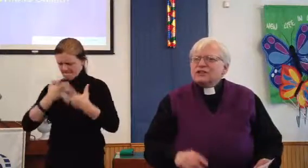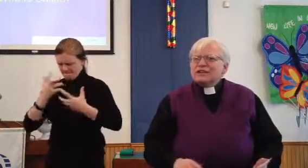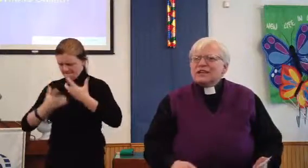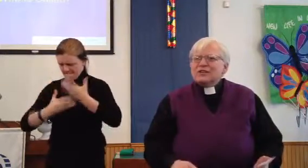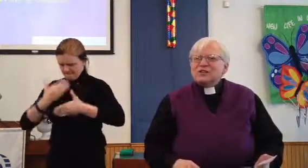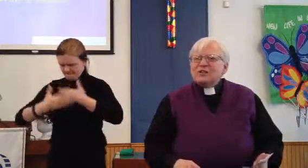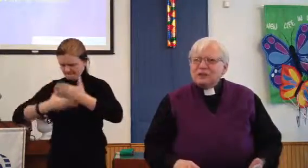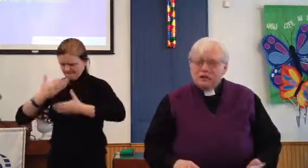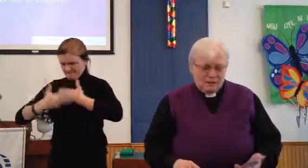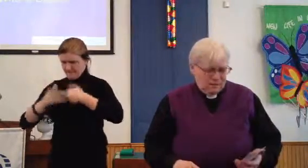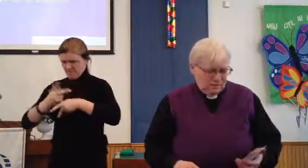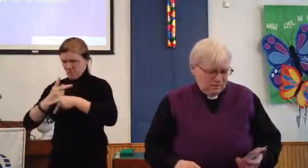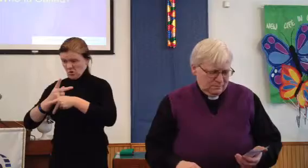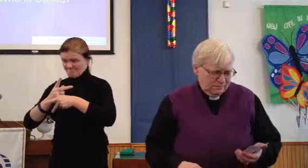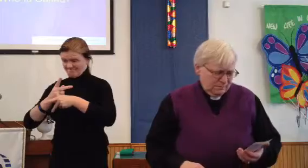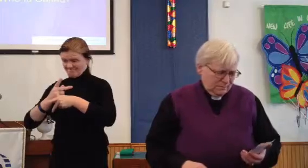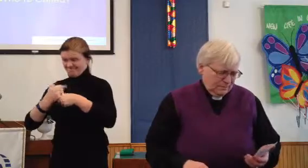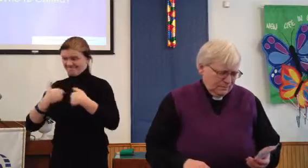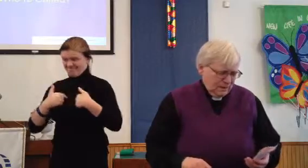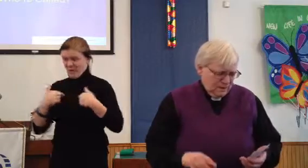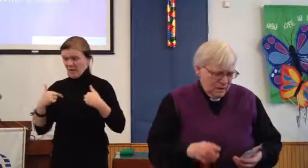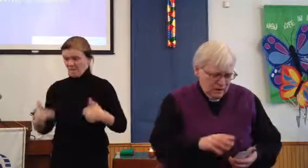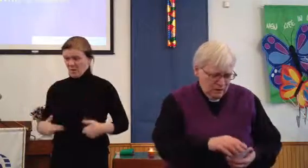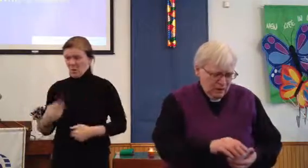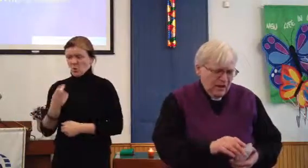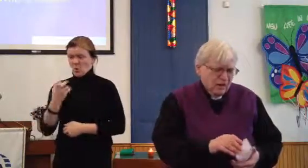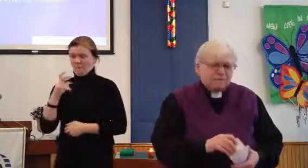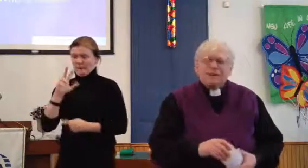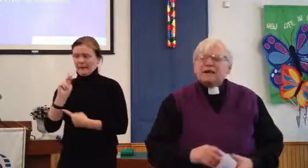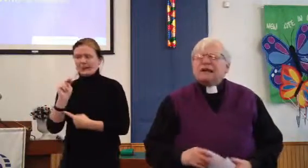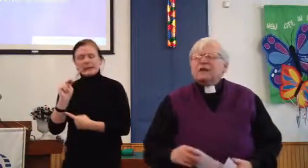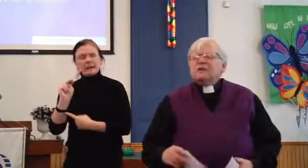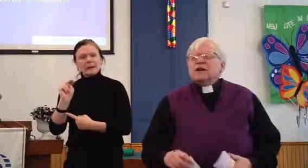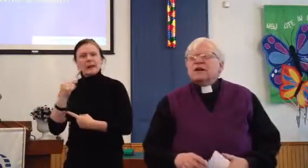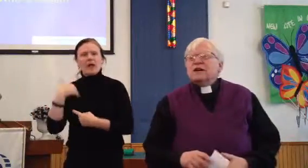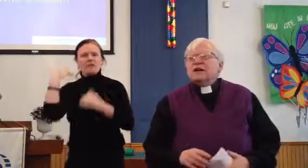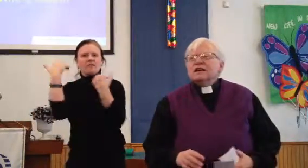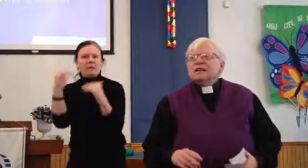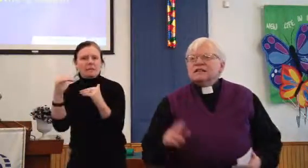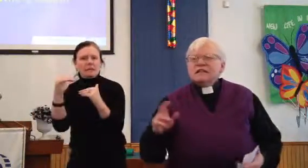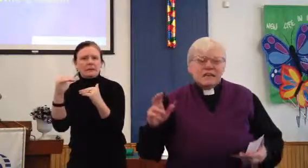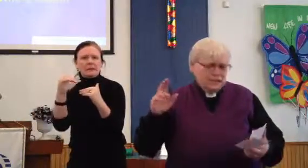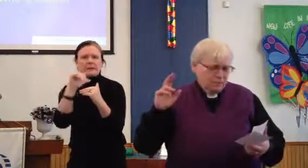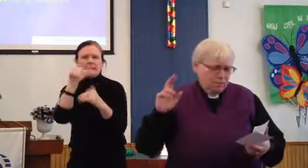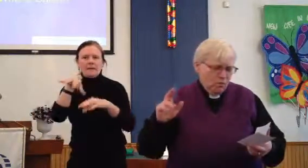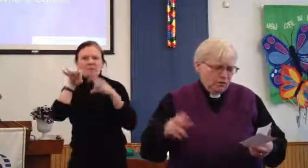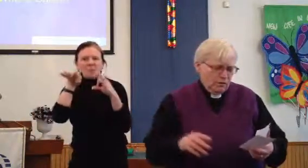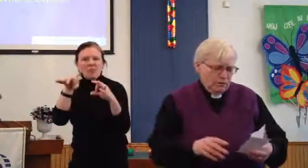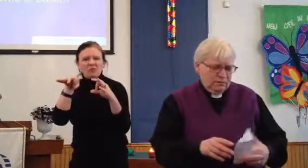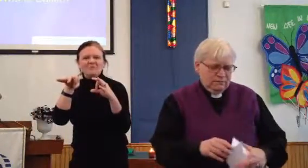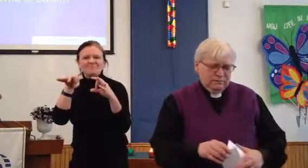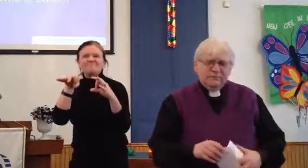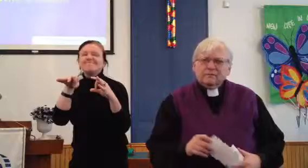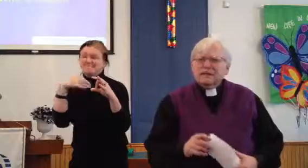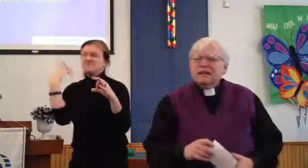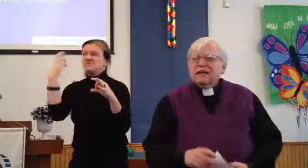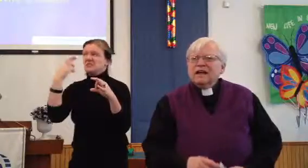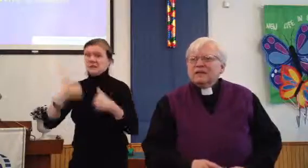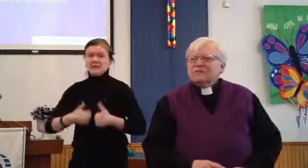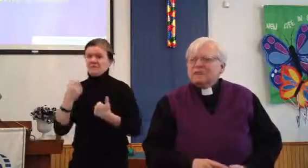as human beings. And we find out that we are indeed mortal. And we